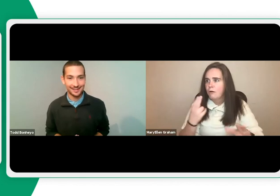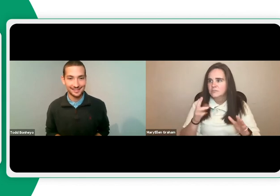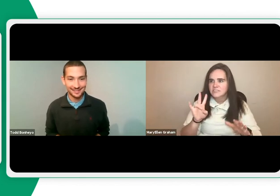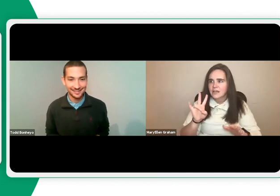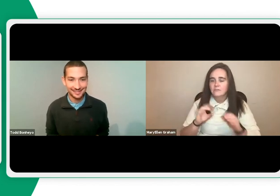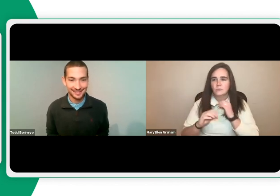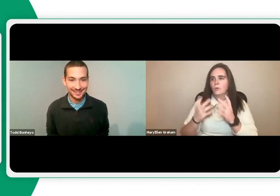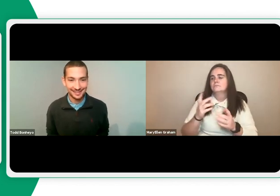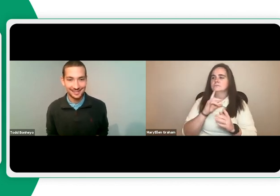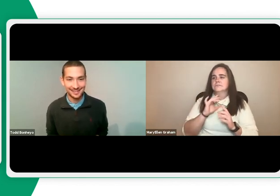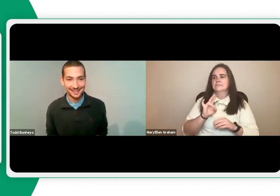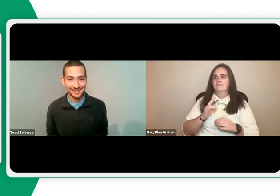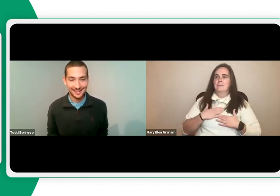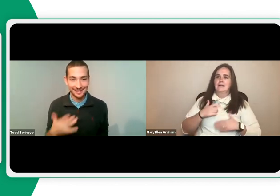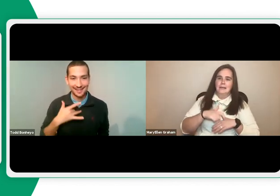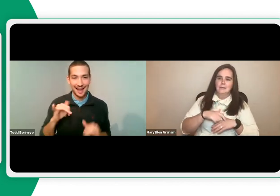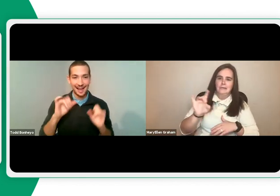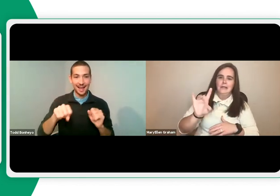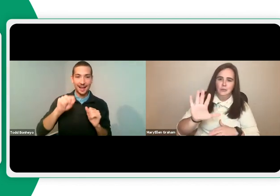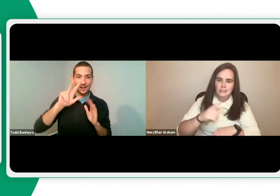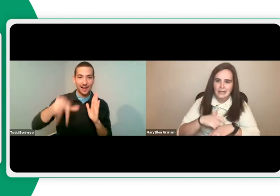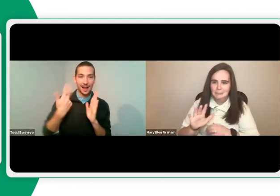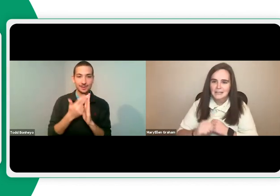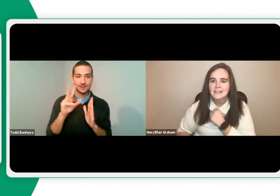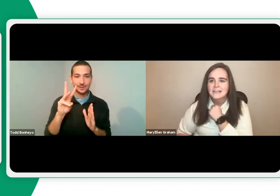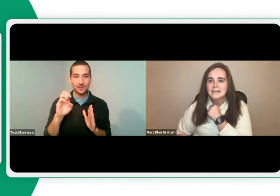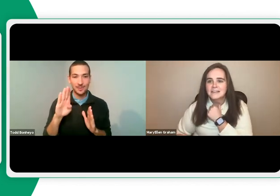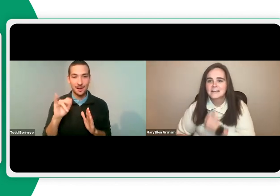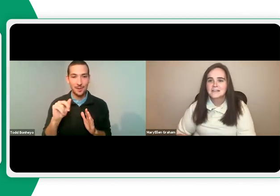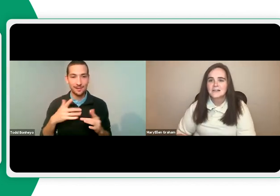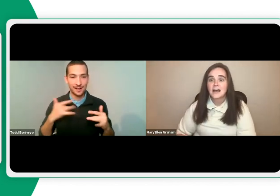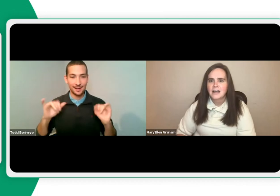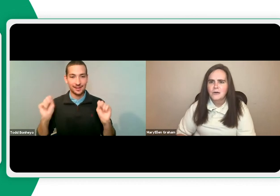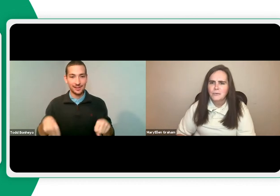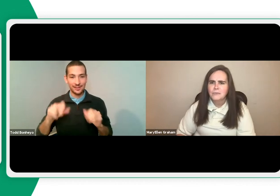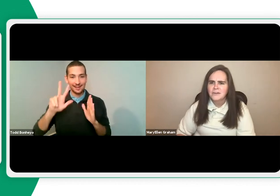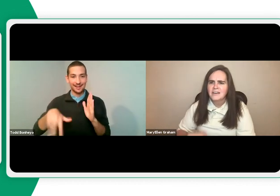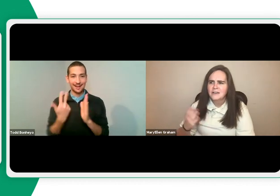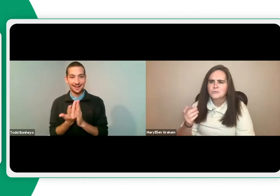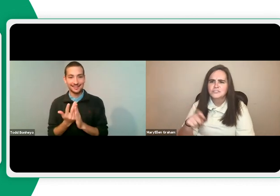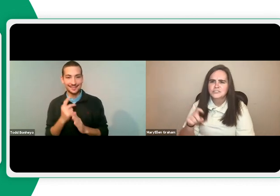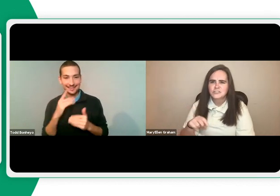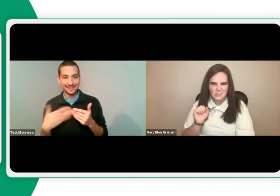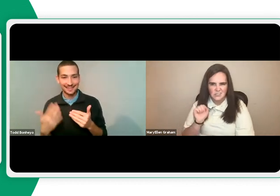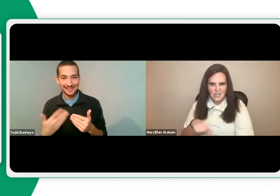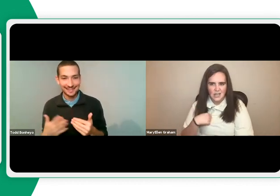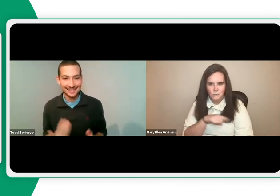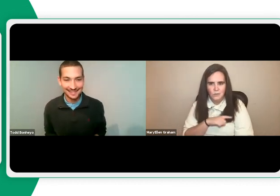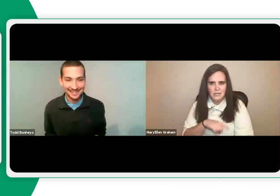hour. Where did the hour go? I mean, it's seven my time, eight o'clock your time. But I think we could have easily